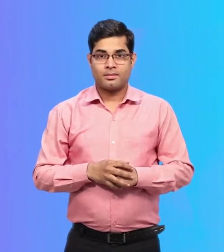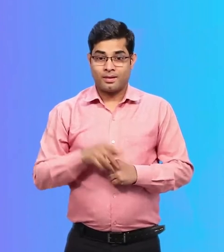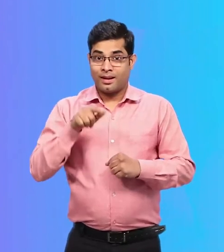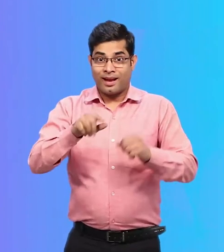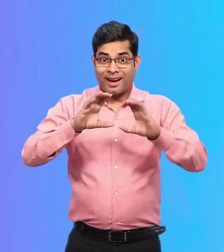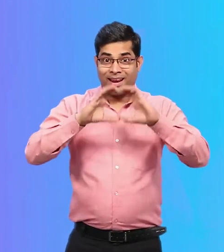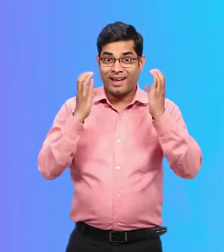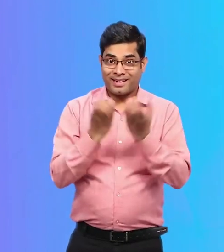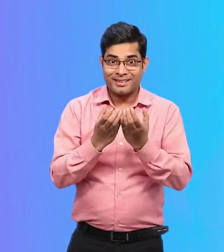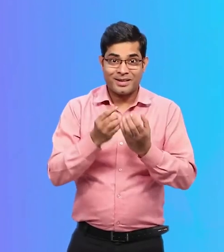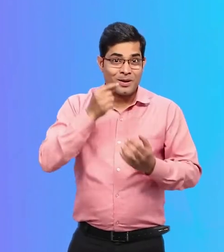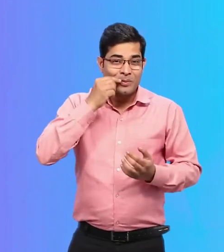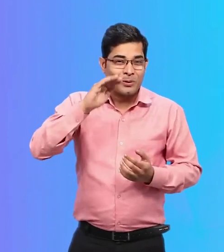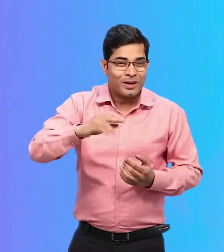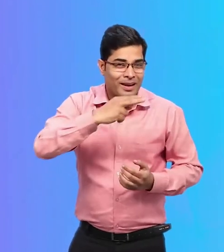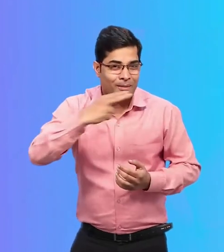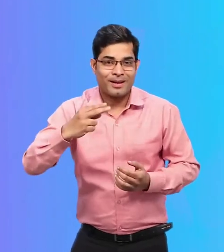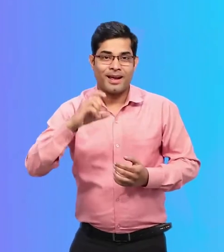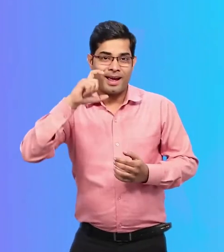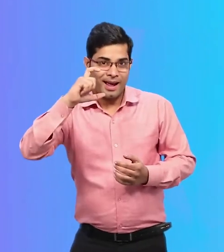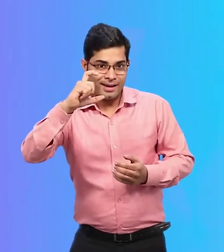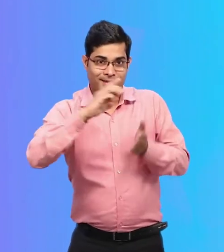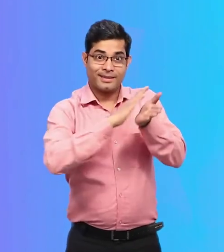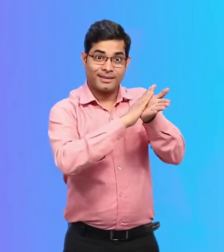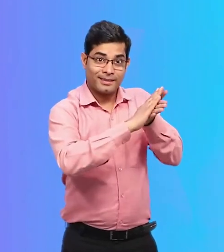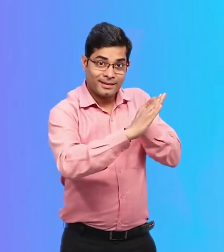Chiku from the first grade was drinking water there.